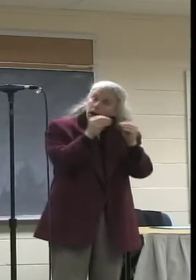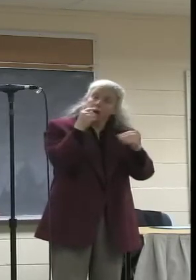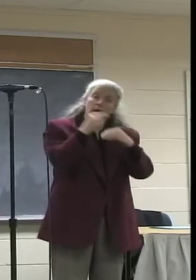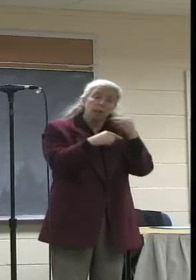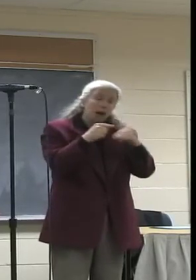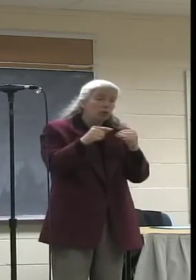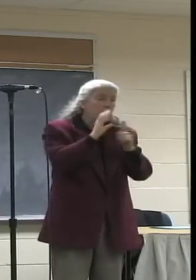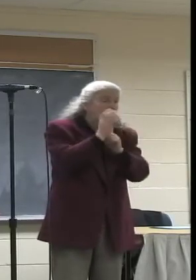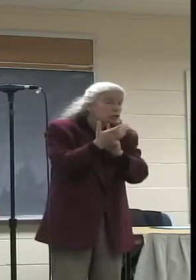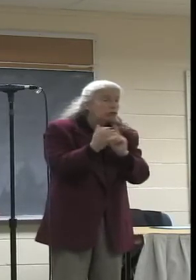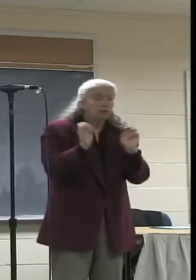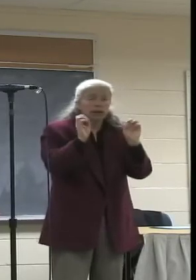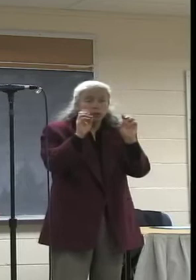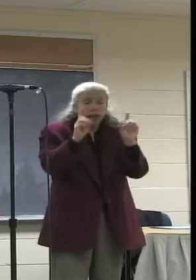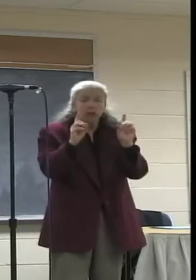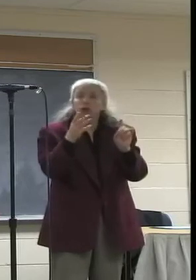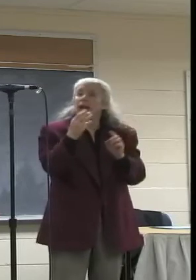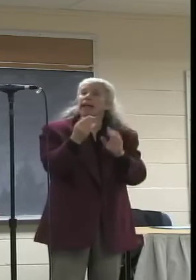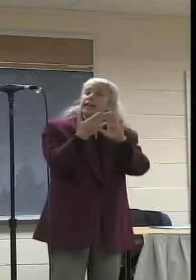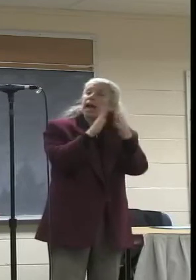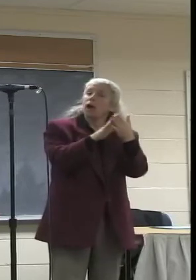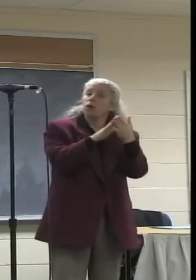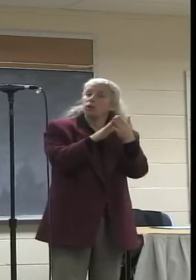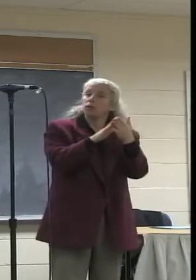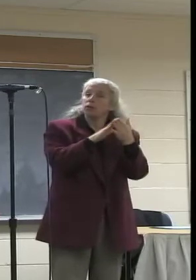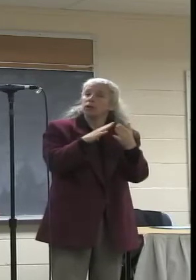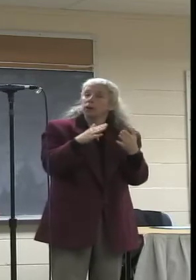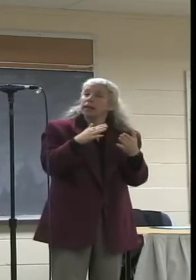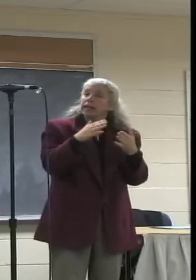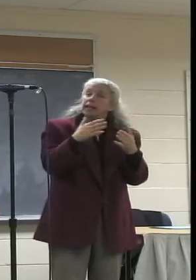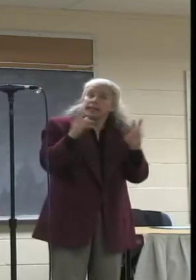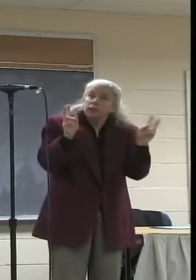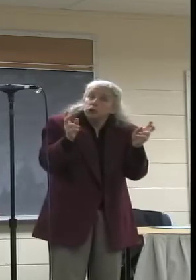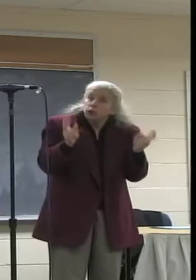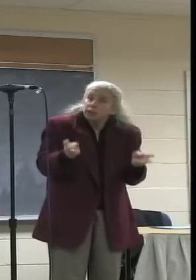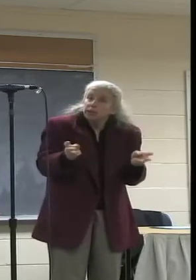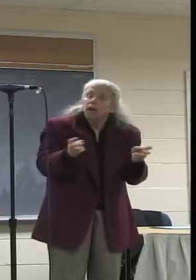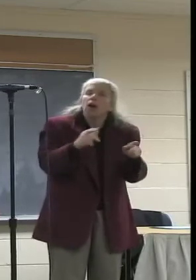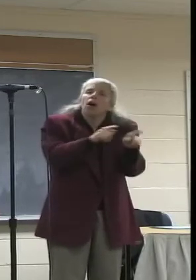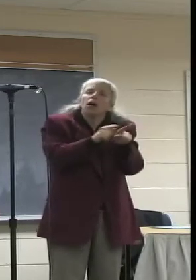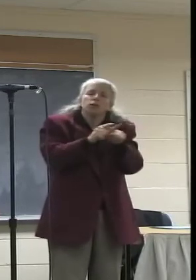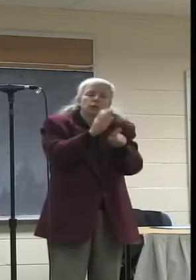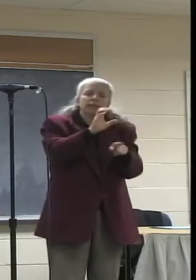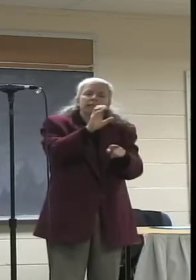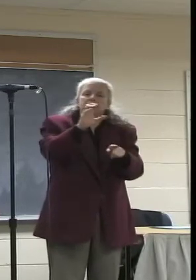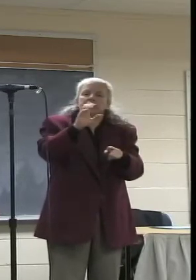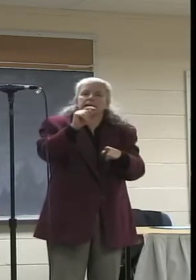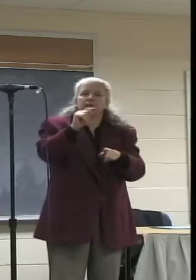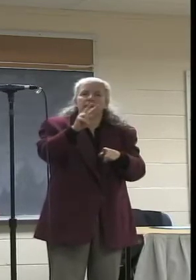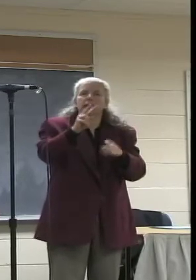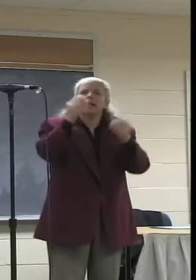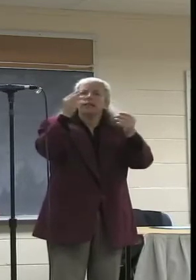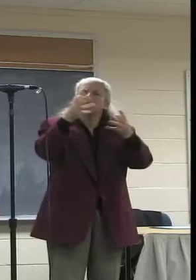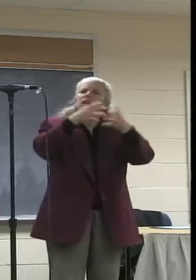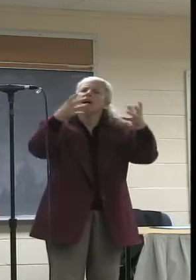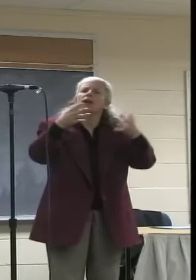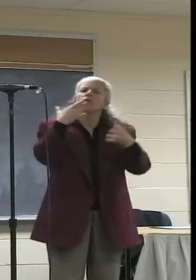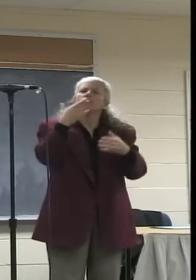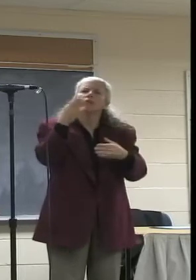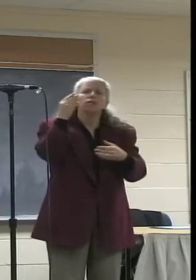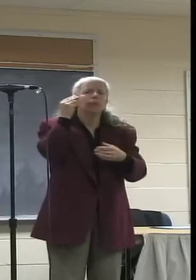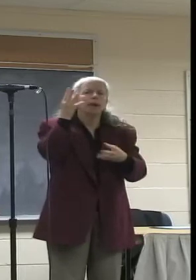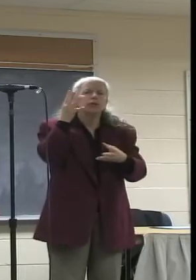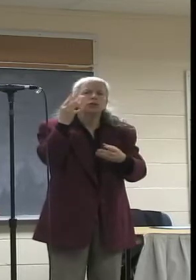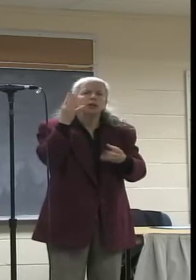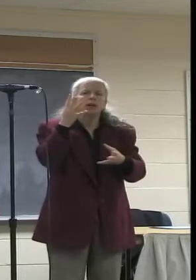educational, and civic matters, but NCTV also works to keep us informed and experienced in using the